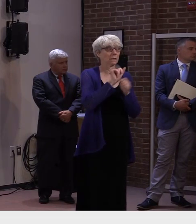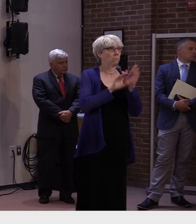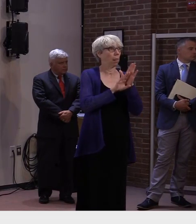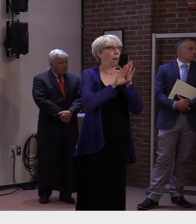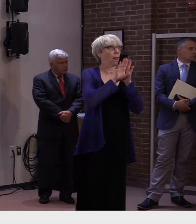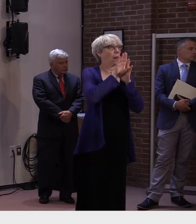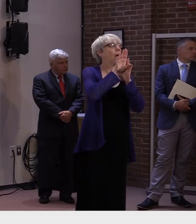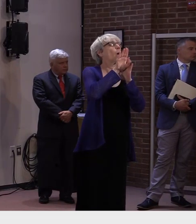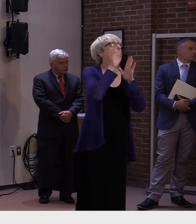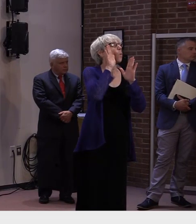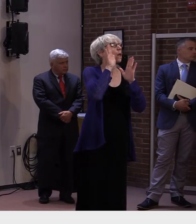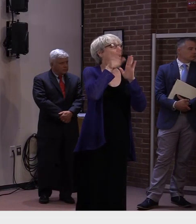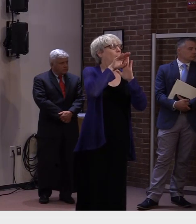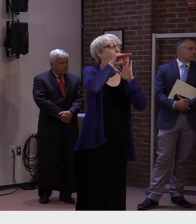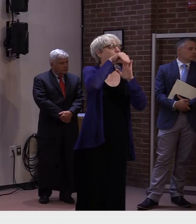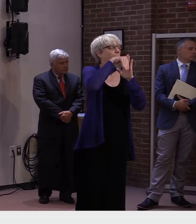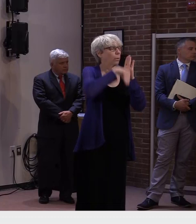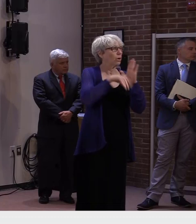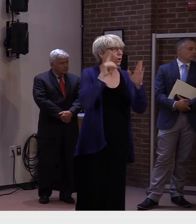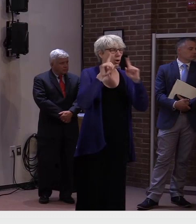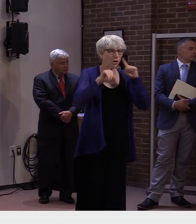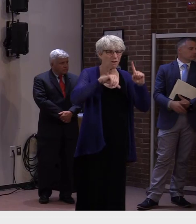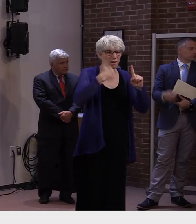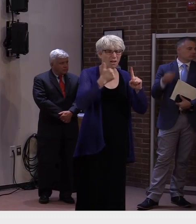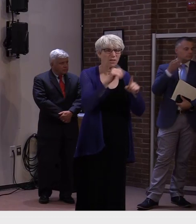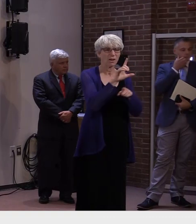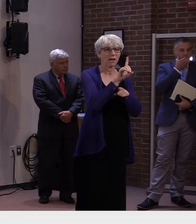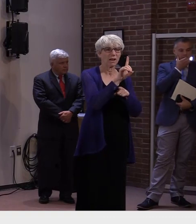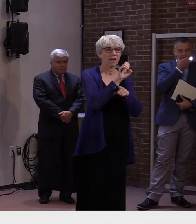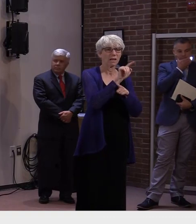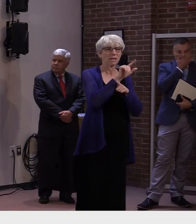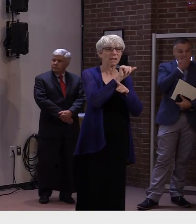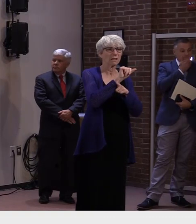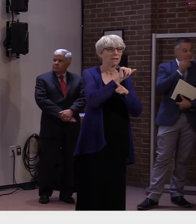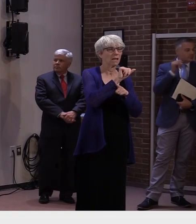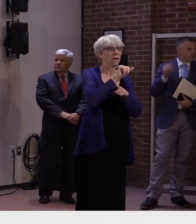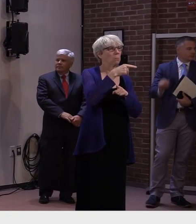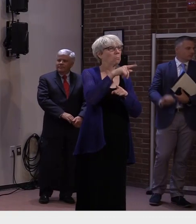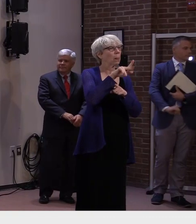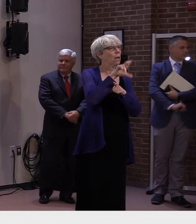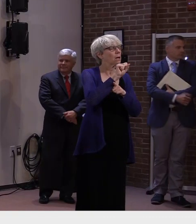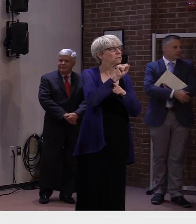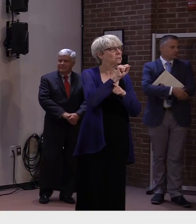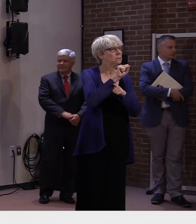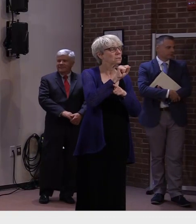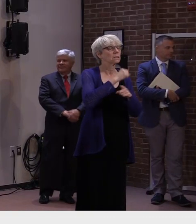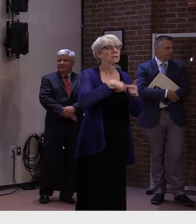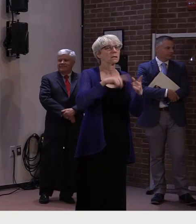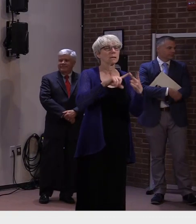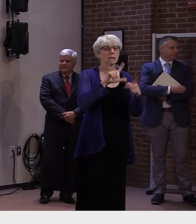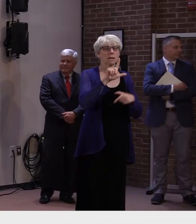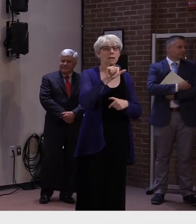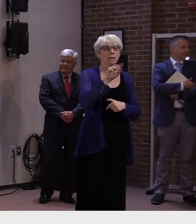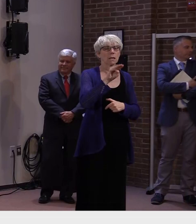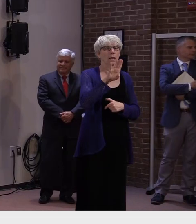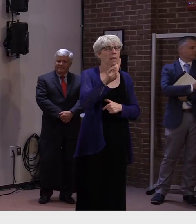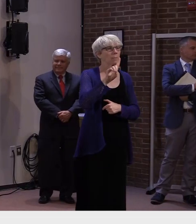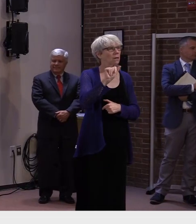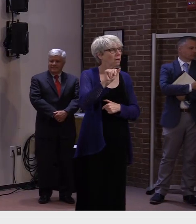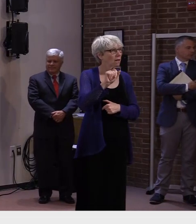variant, Delta Plus variant over in Korea. I'm just wondering if you could shed some light as to how